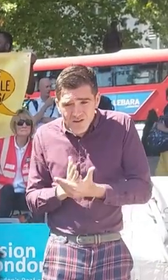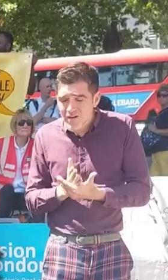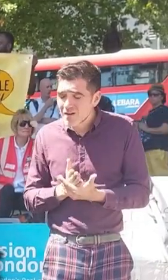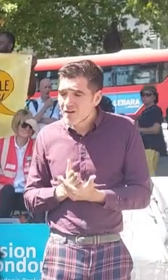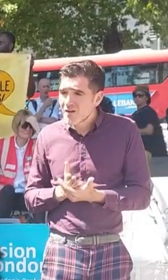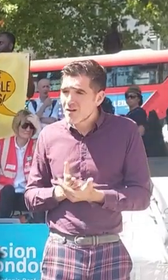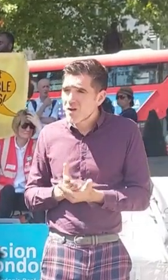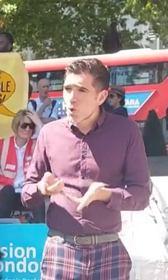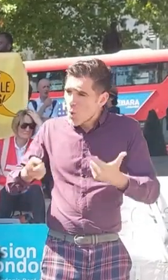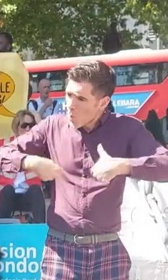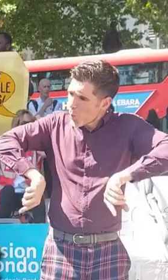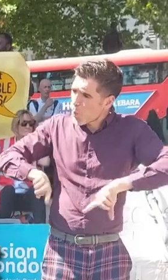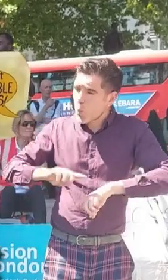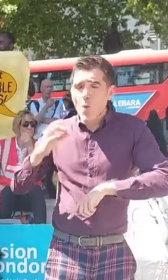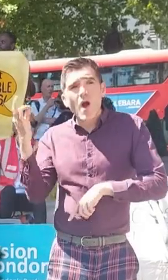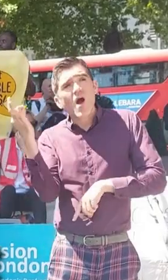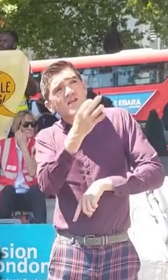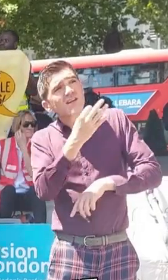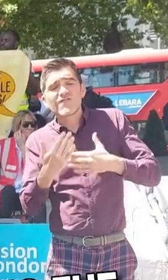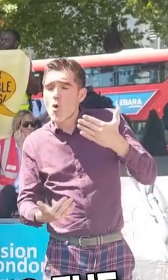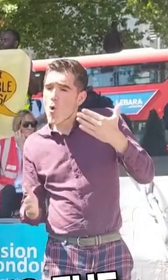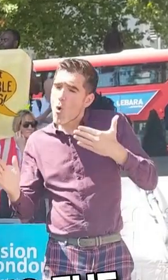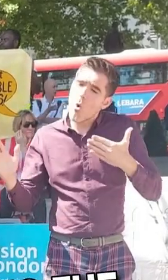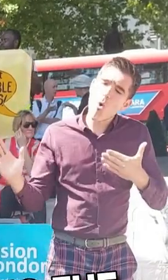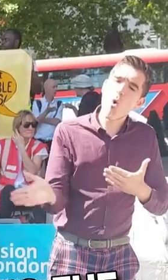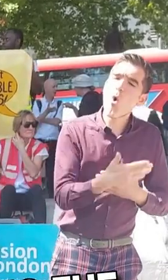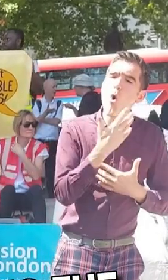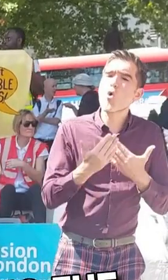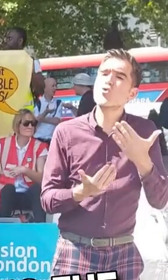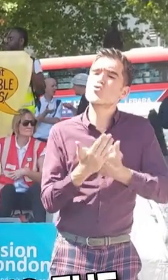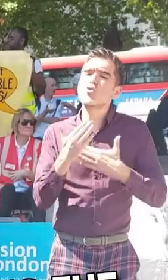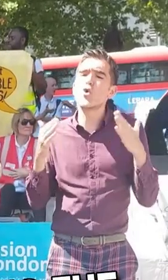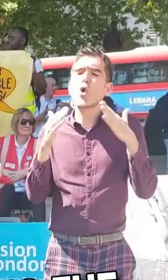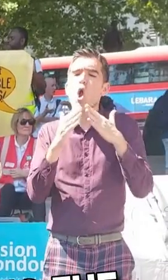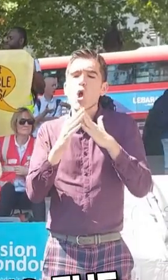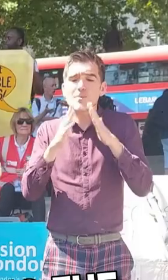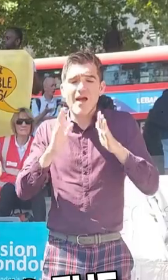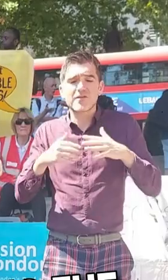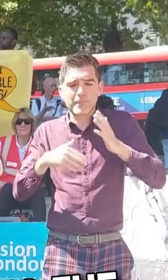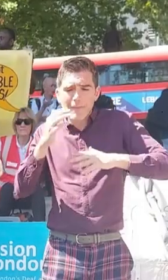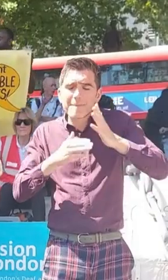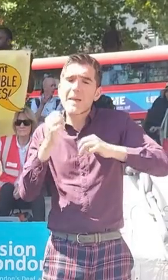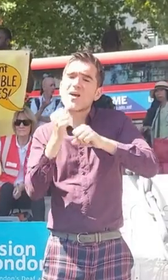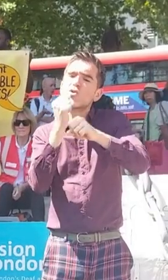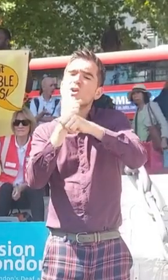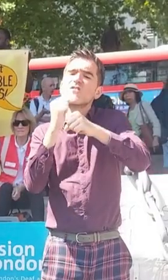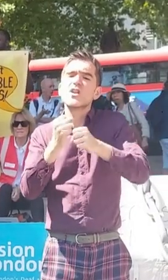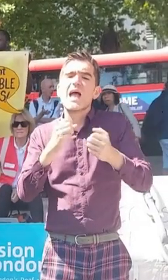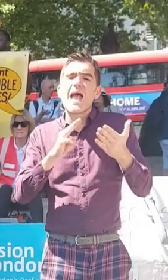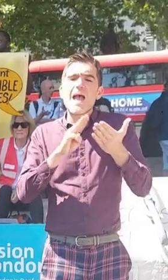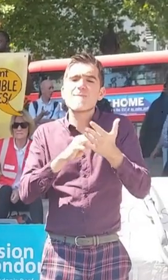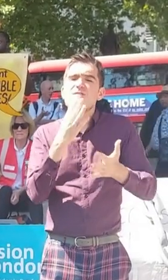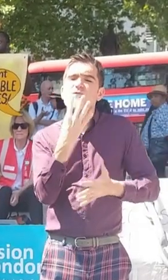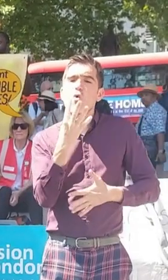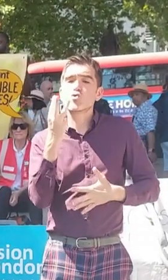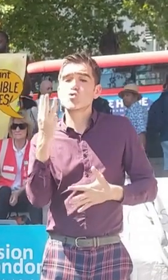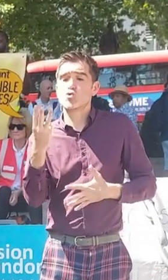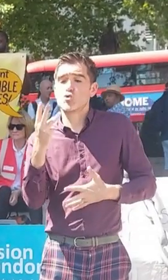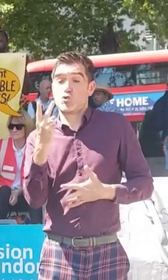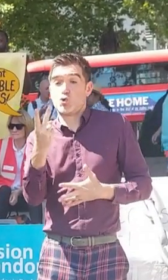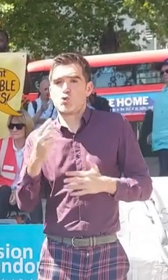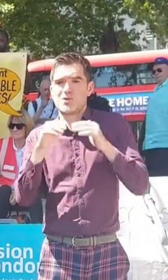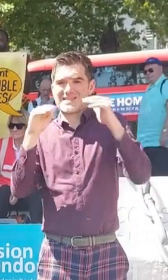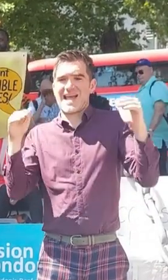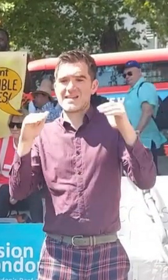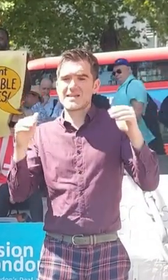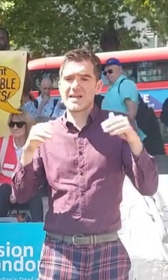We are asking that all new homes are built to the M42 standard and 10% of new homes are